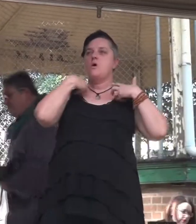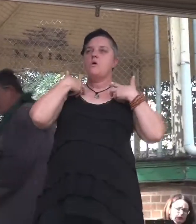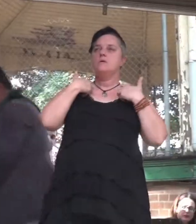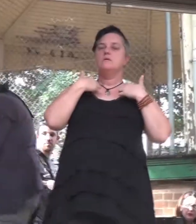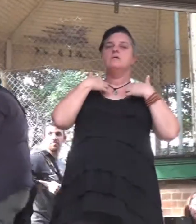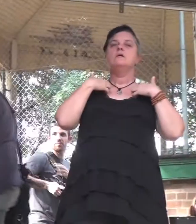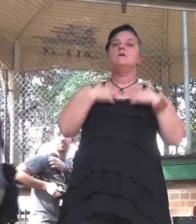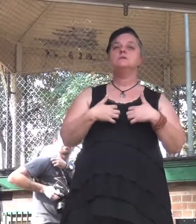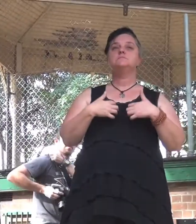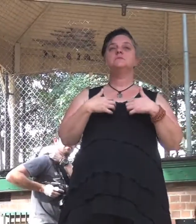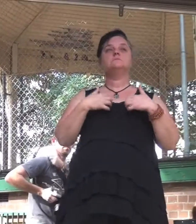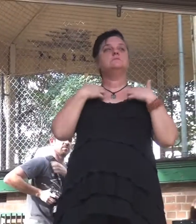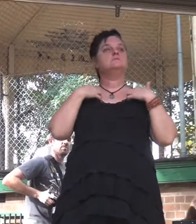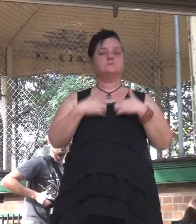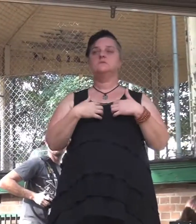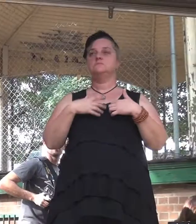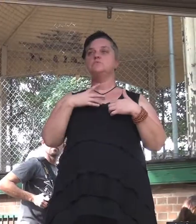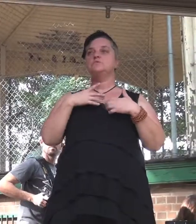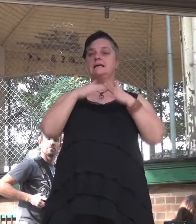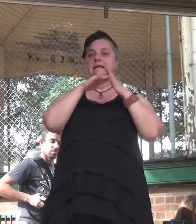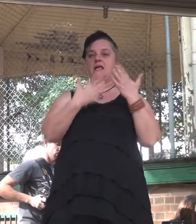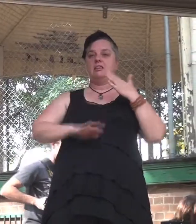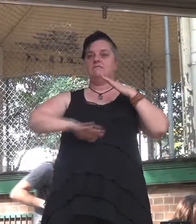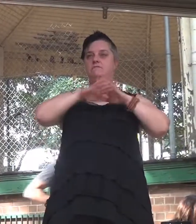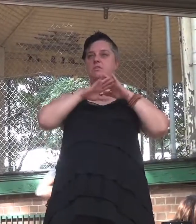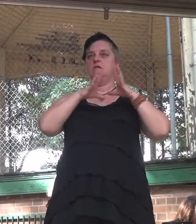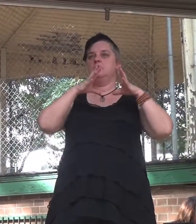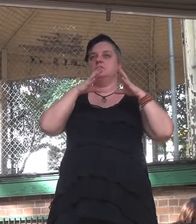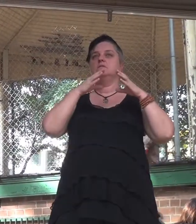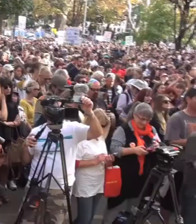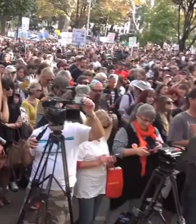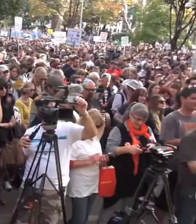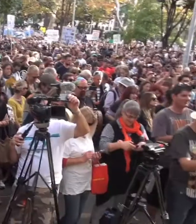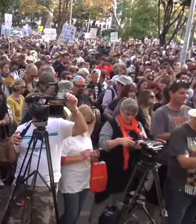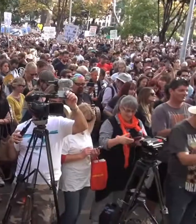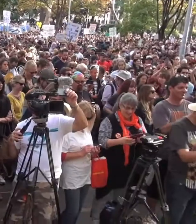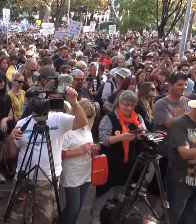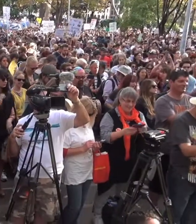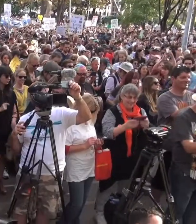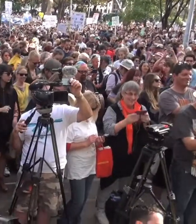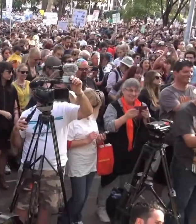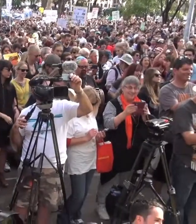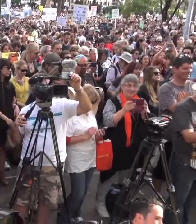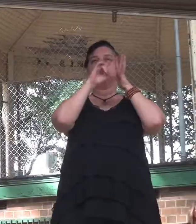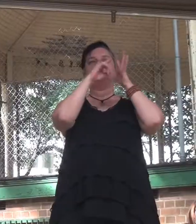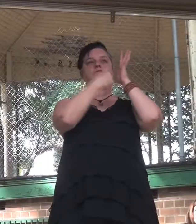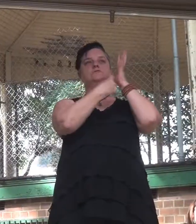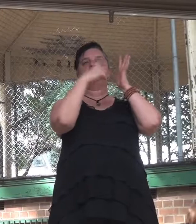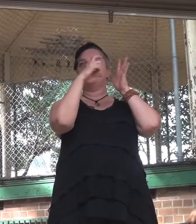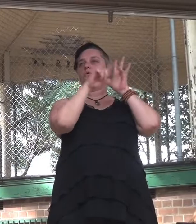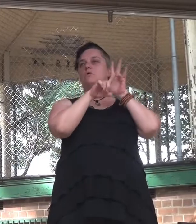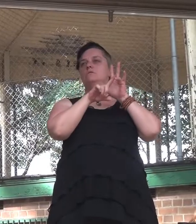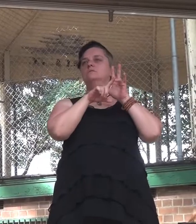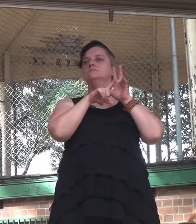by Serco, a British multinational. That, ladies and gentlemen, is our future. Shame indeed. Unless we